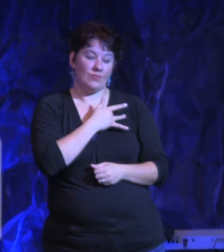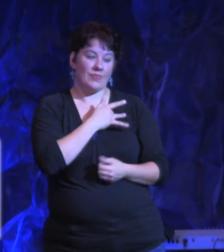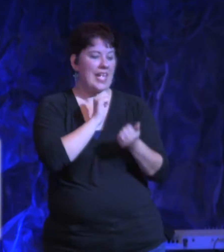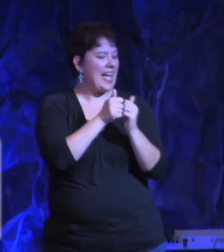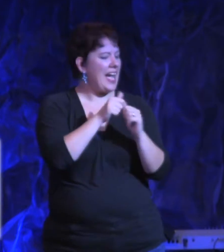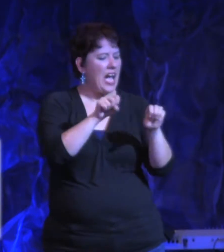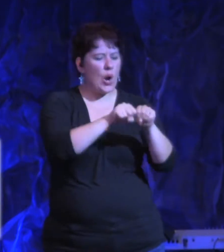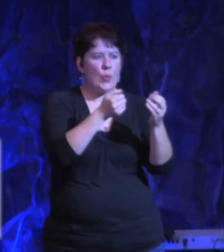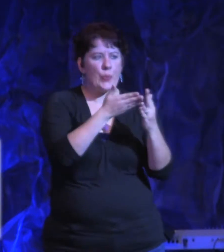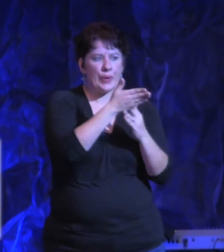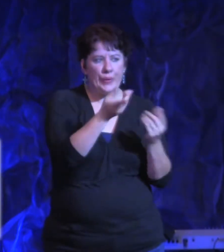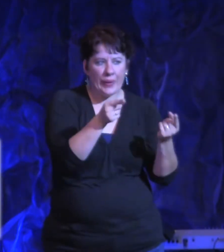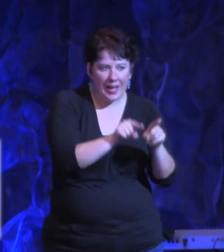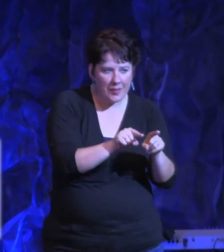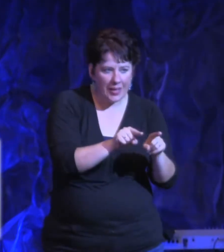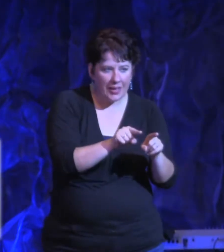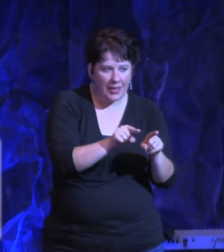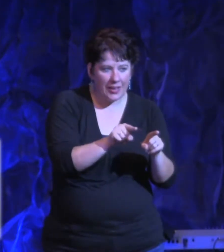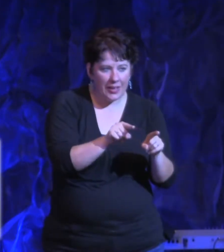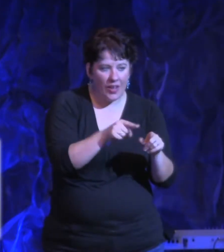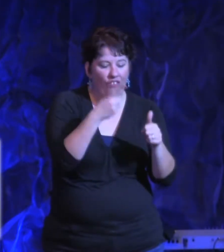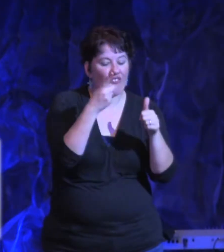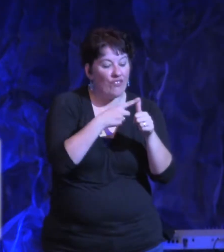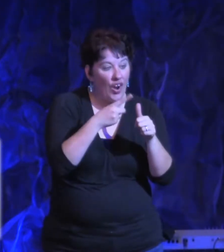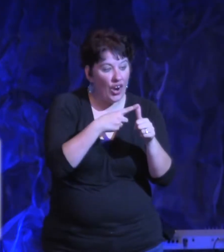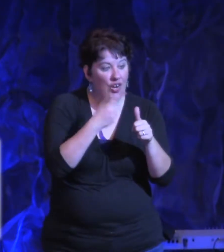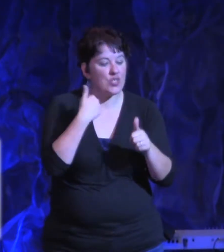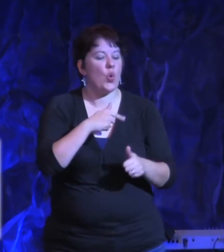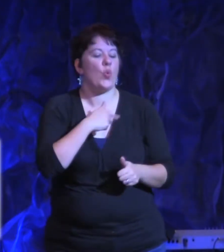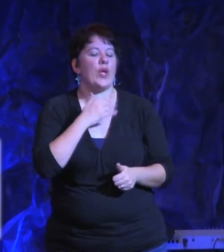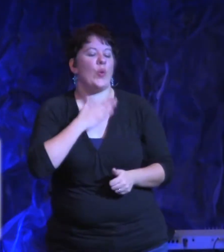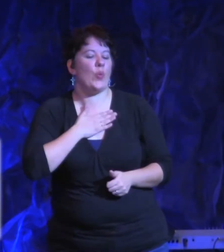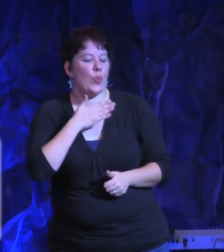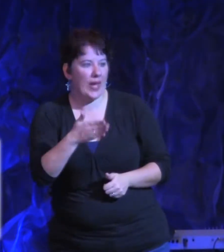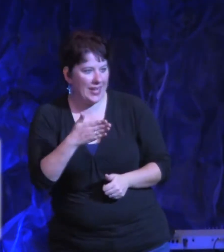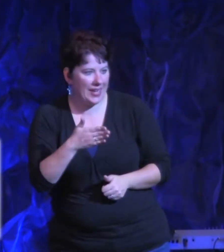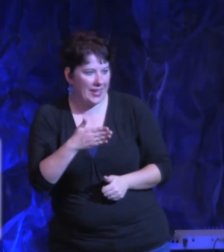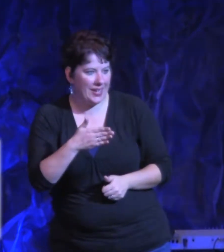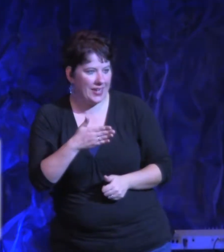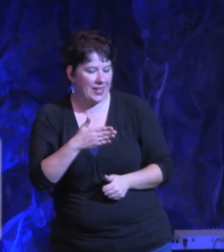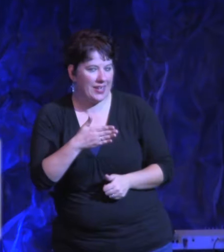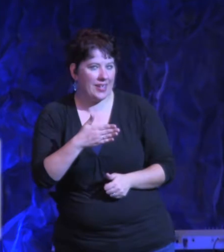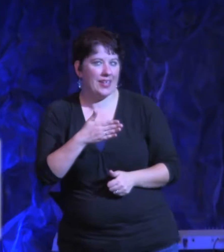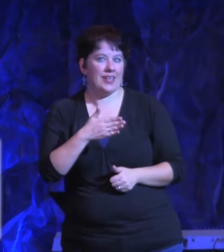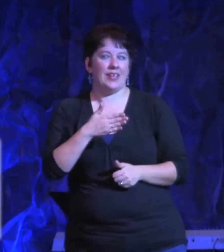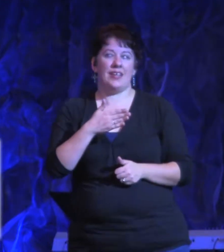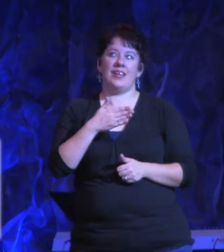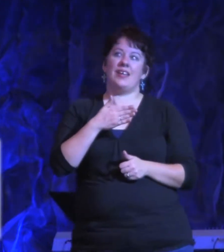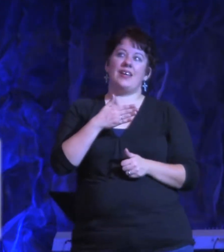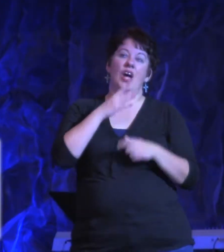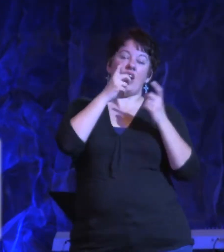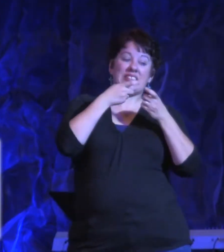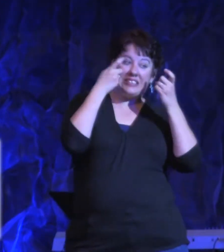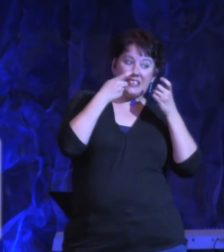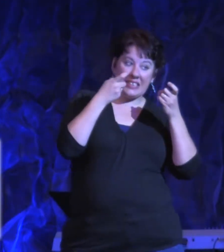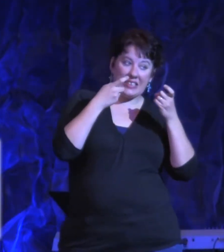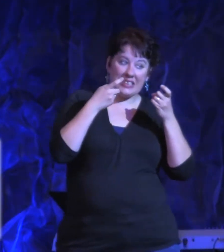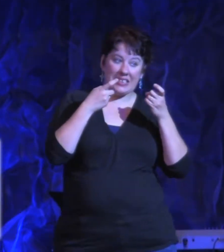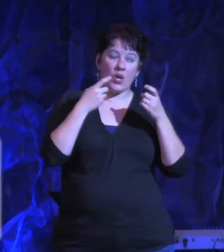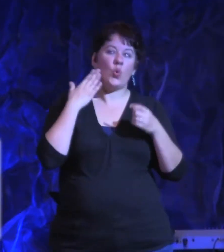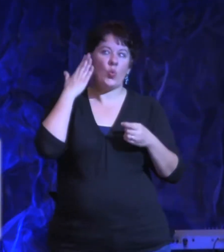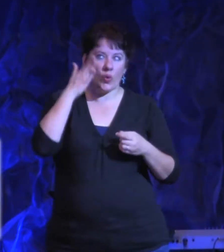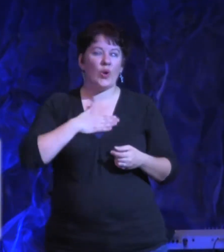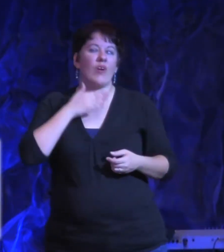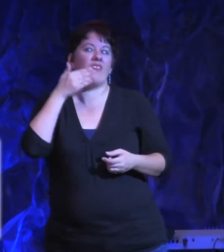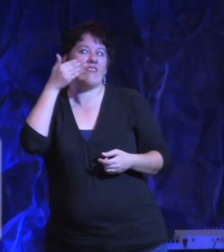to confess, repent, and walk away from sin. Again, David learned that, that unconfessed sin creates a